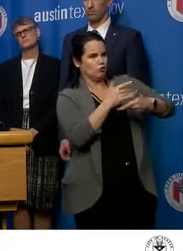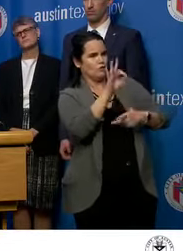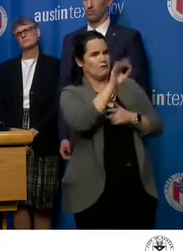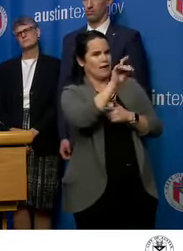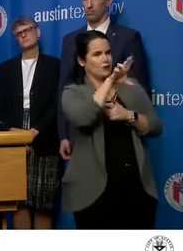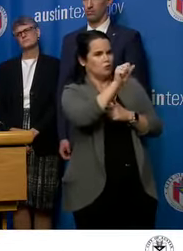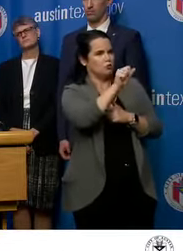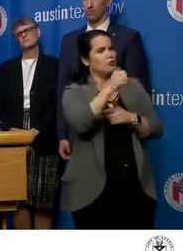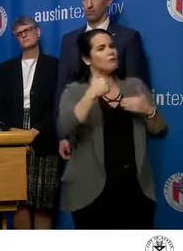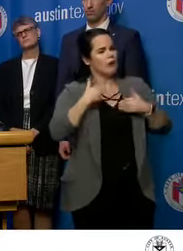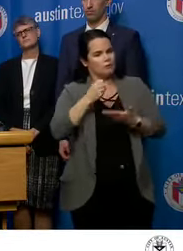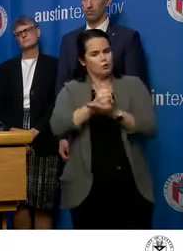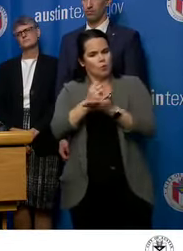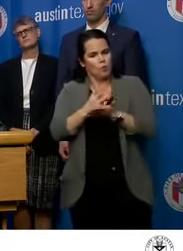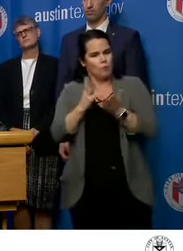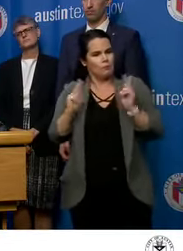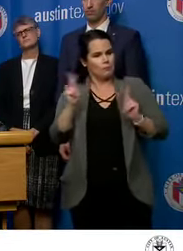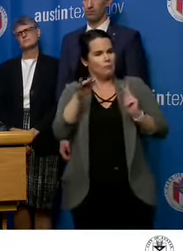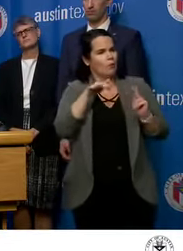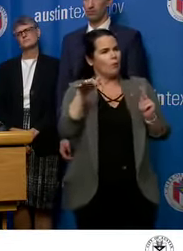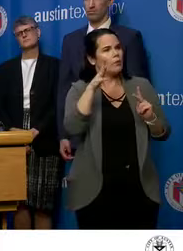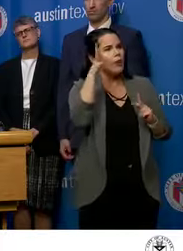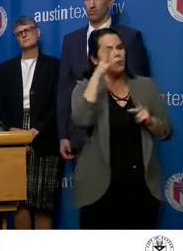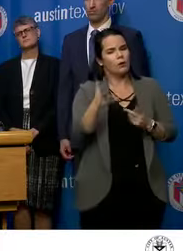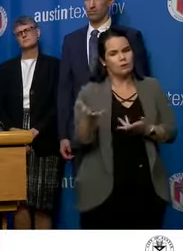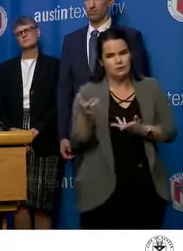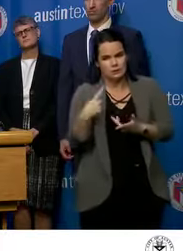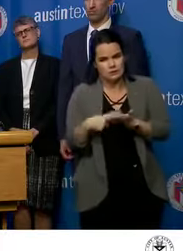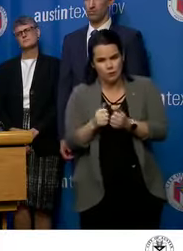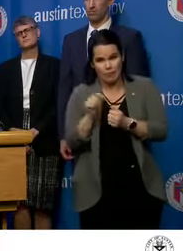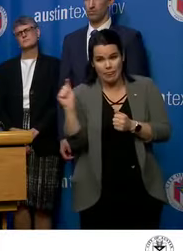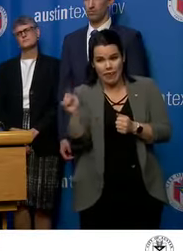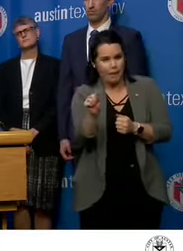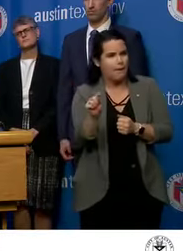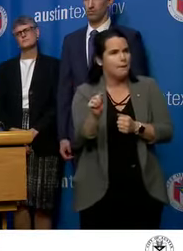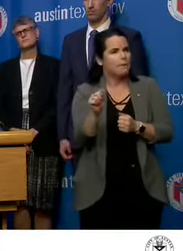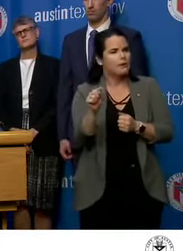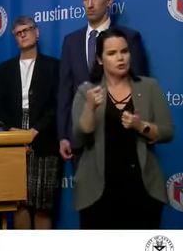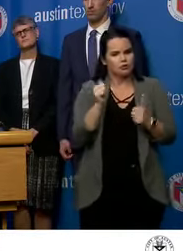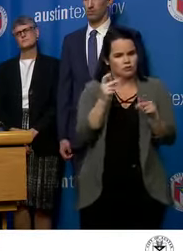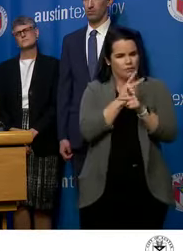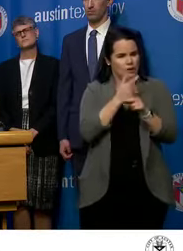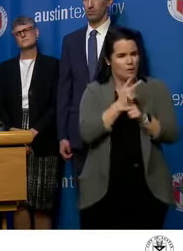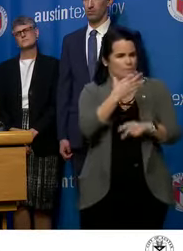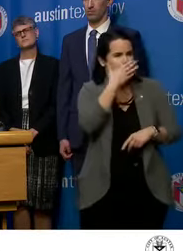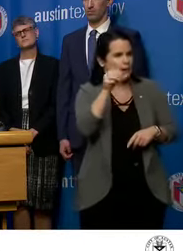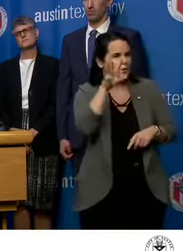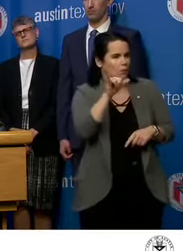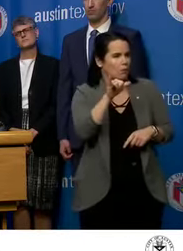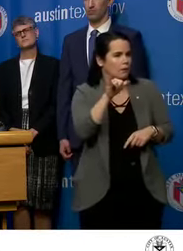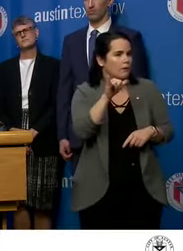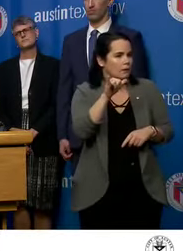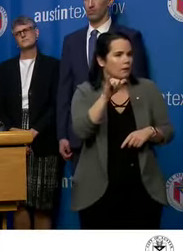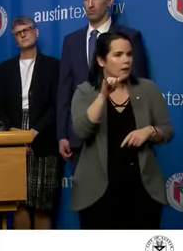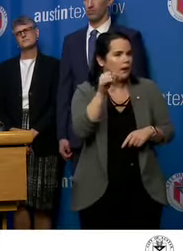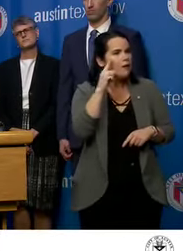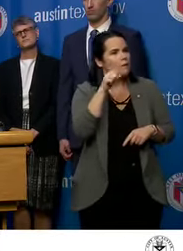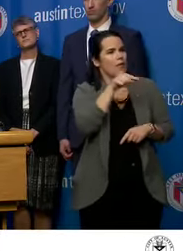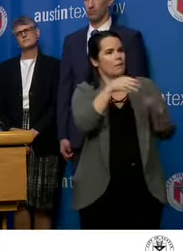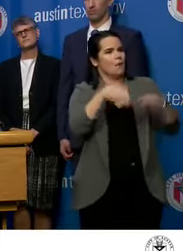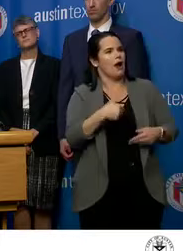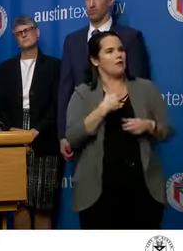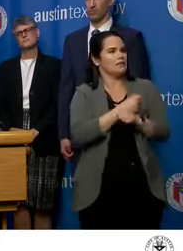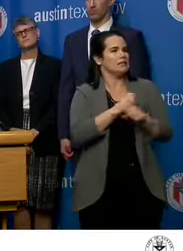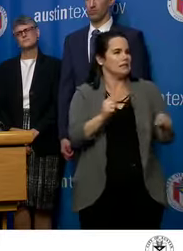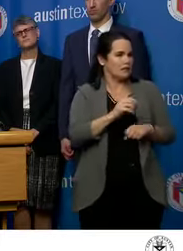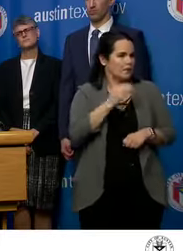who are available that we consult with when those challenges happen so that we can work through the details, ensure that they have a safe place to stay, that